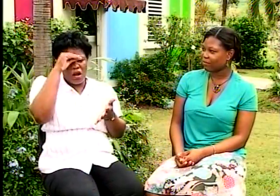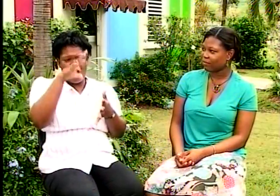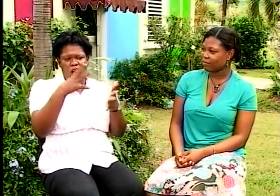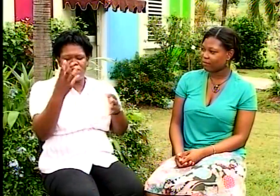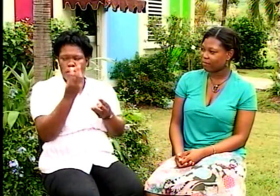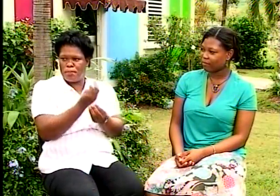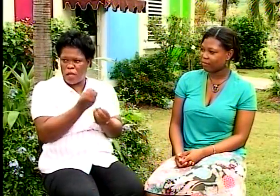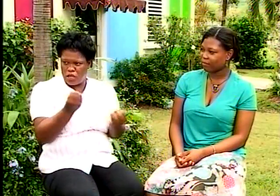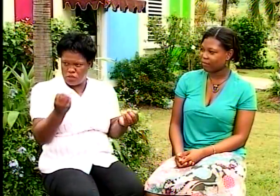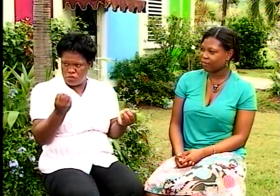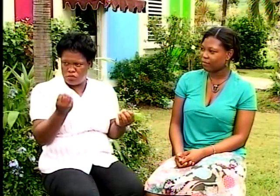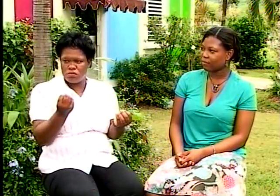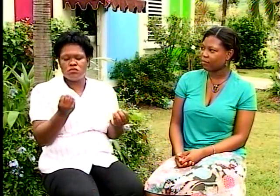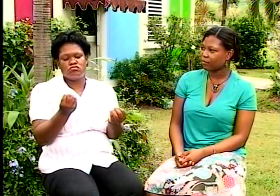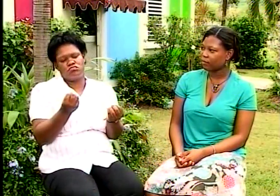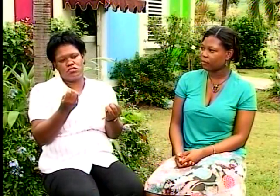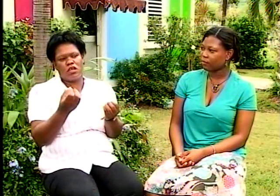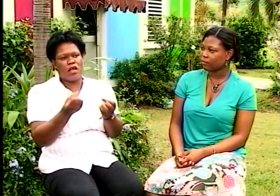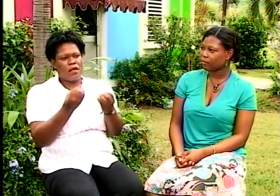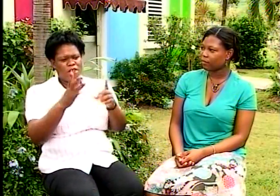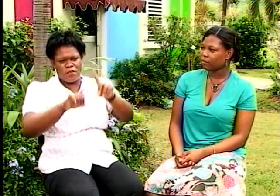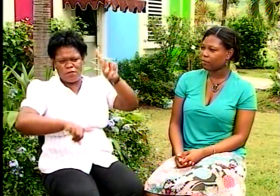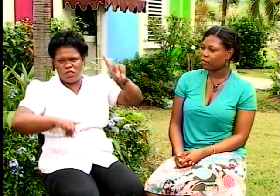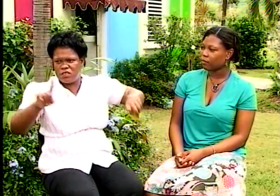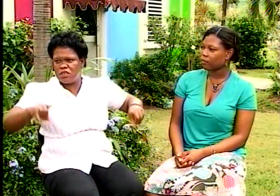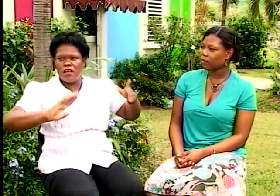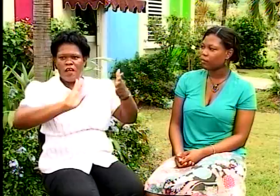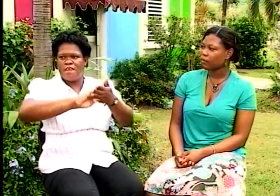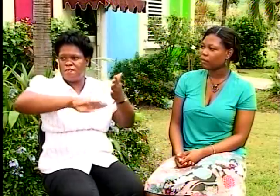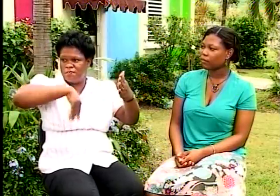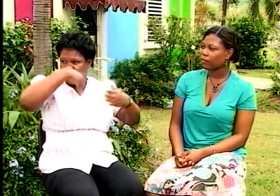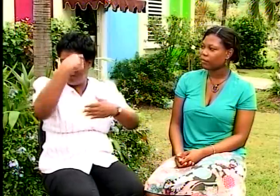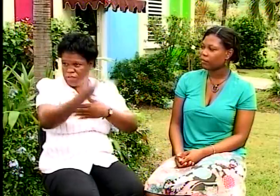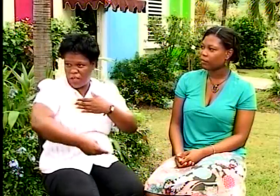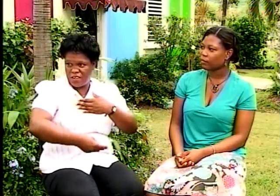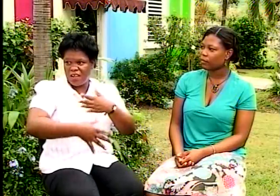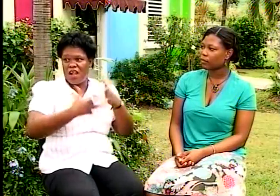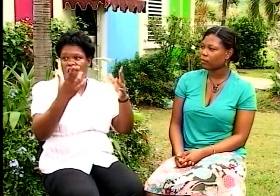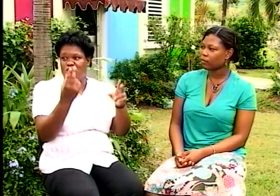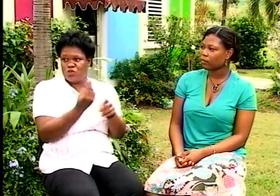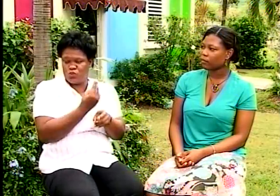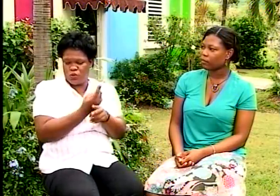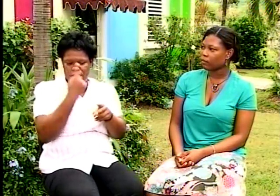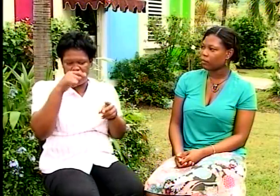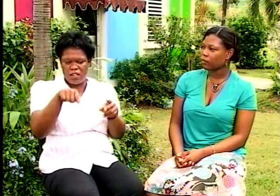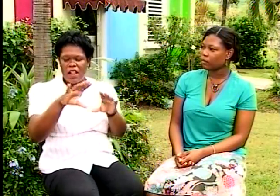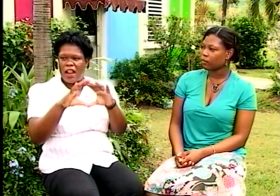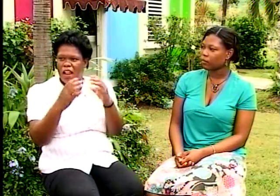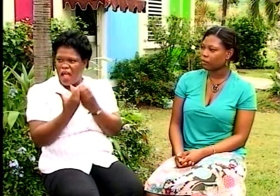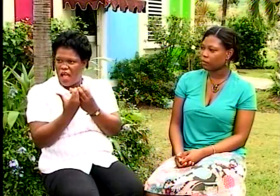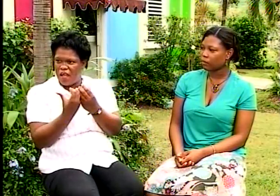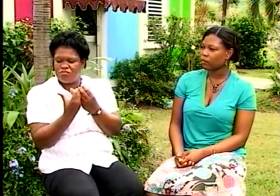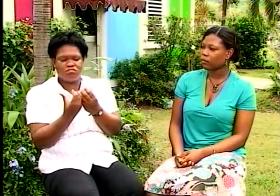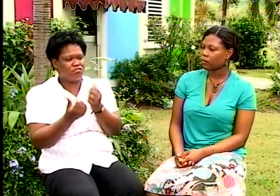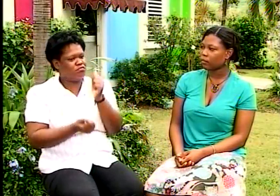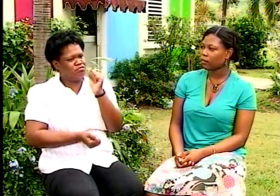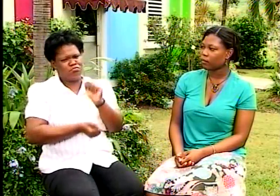I learned a lot from the materials. There were different kinds. There were the flip charts which I used with my